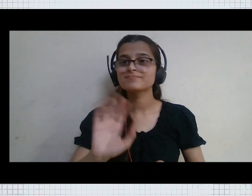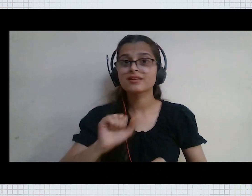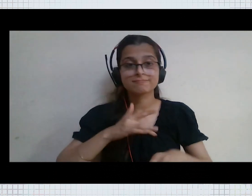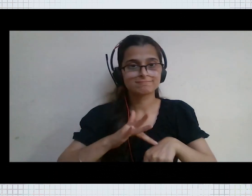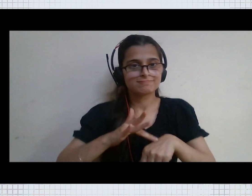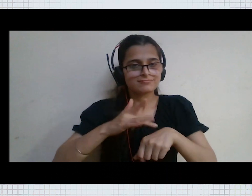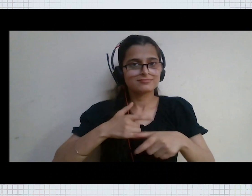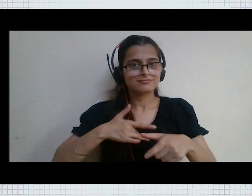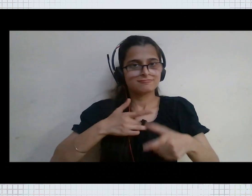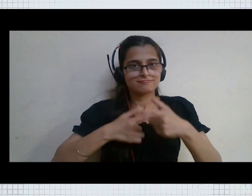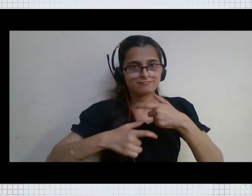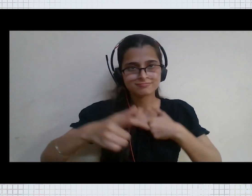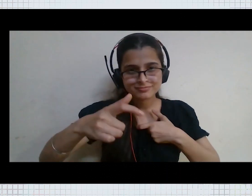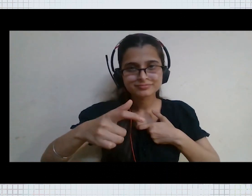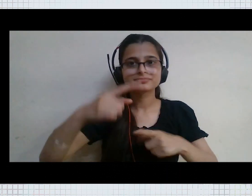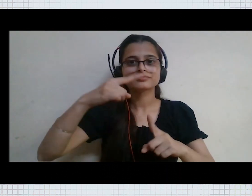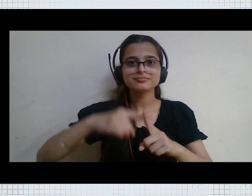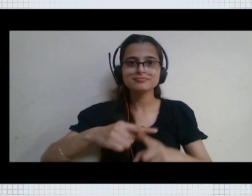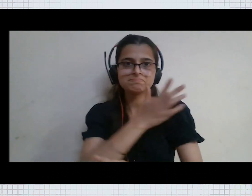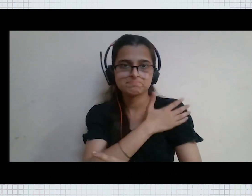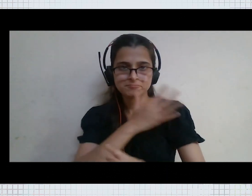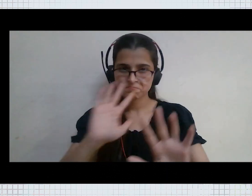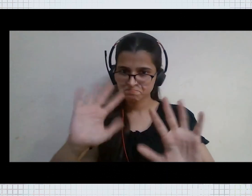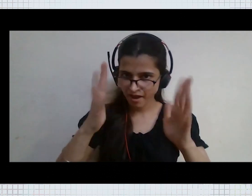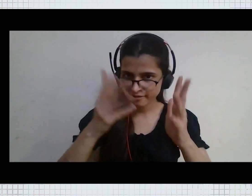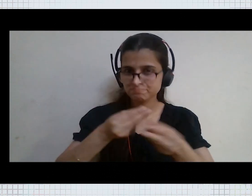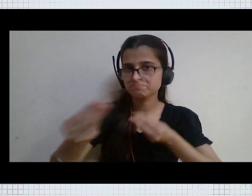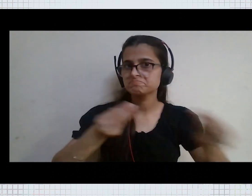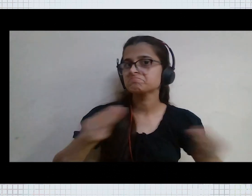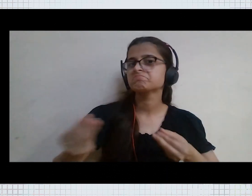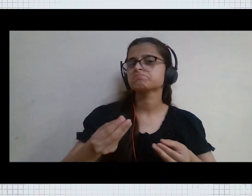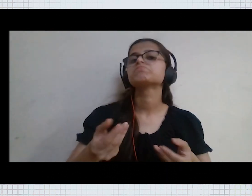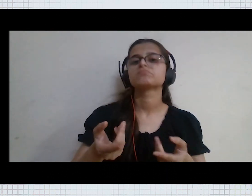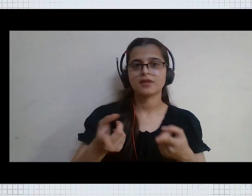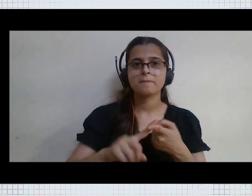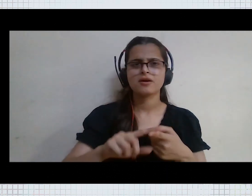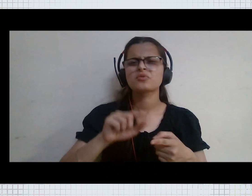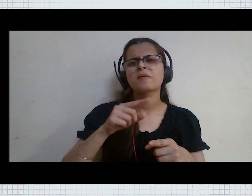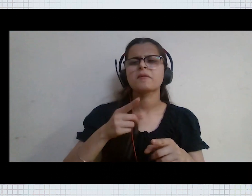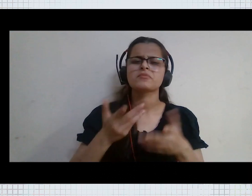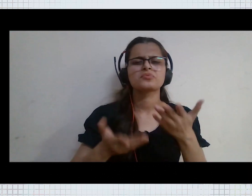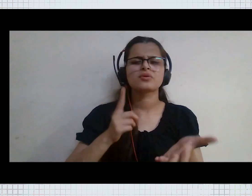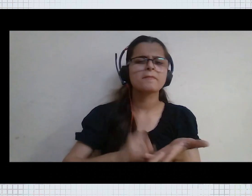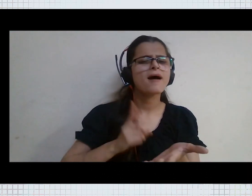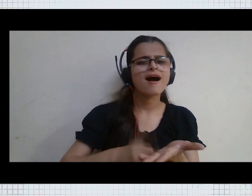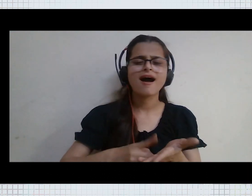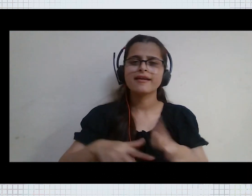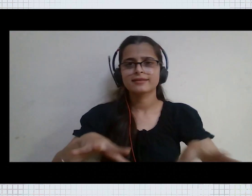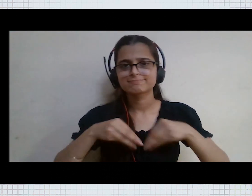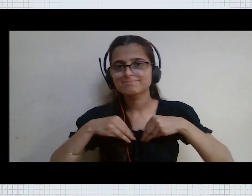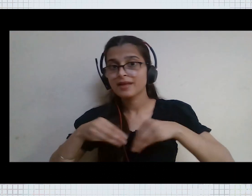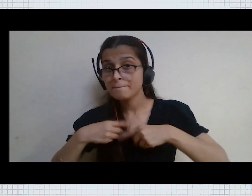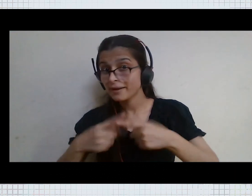in terms of sensitivity in terms of praise you are demanding acceptance start